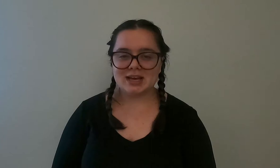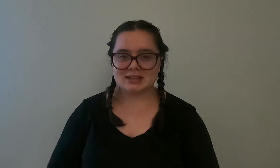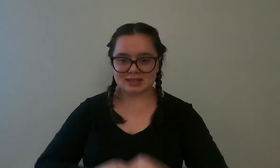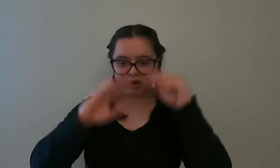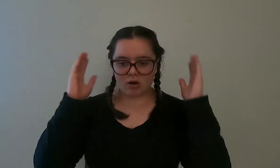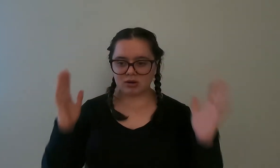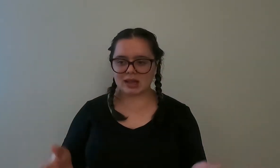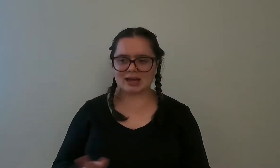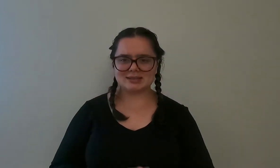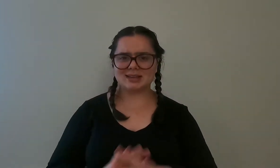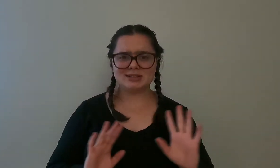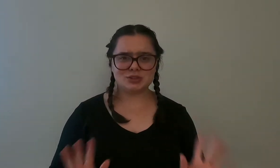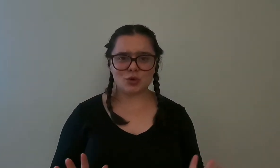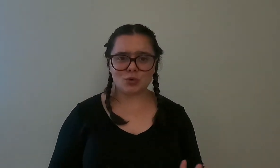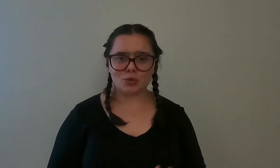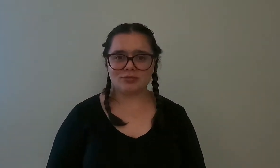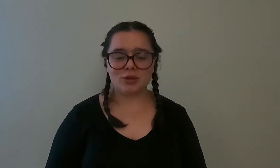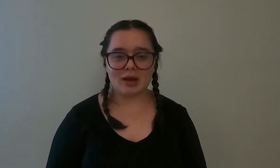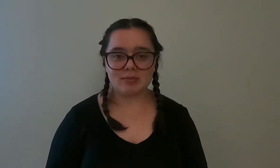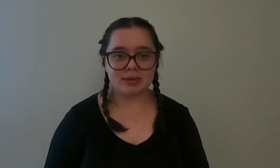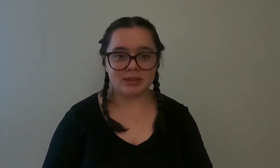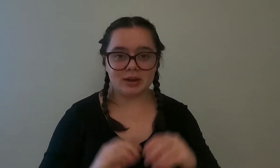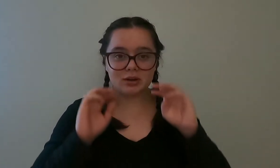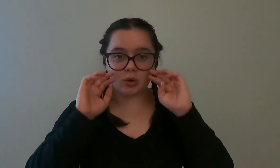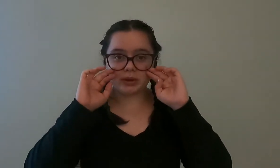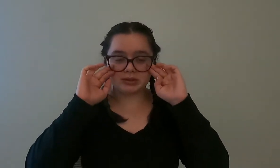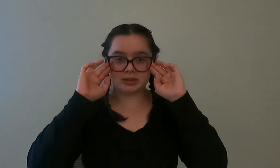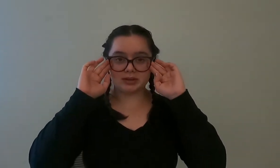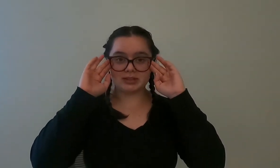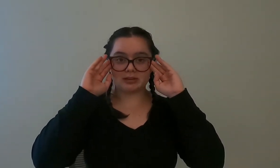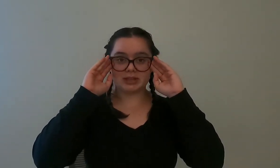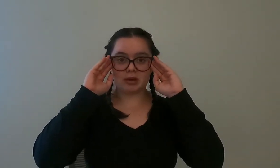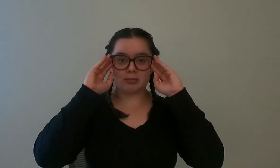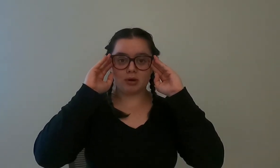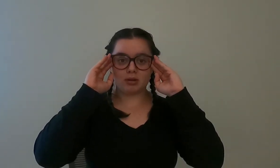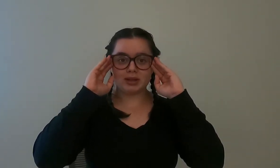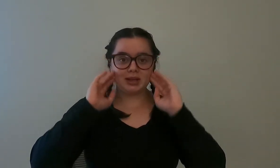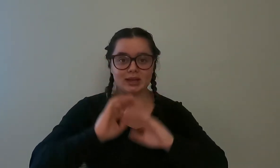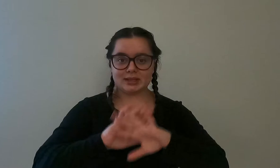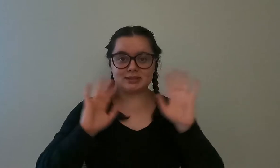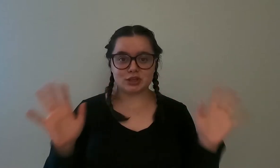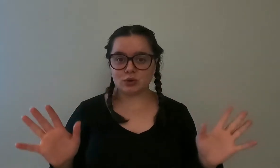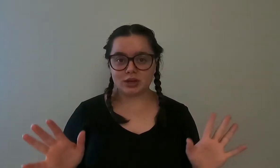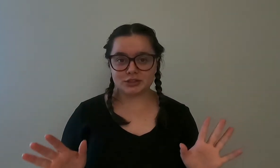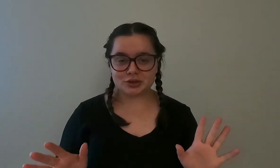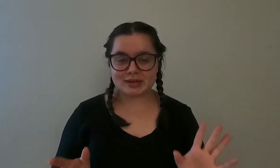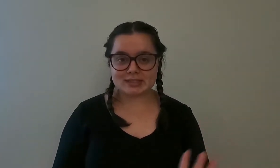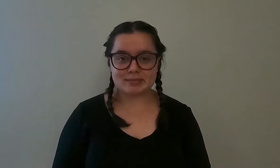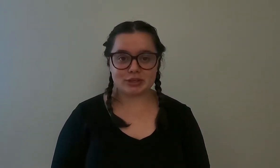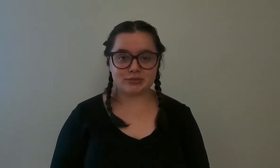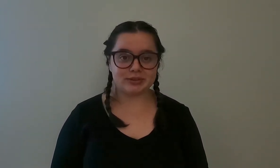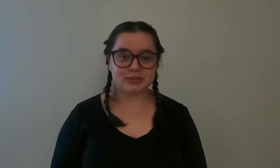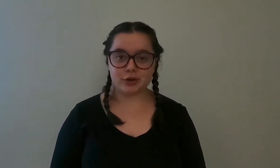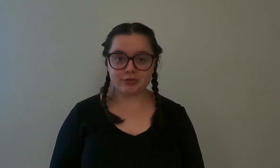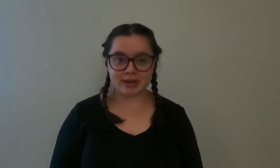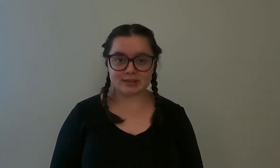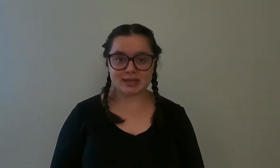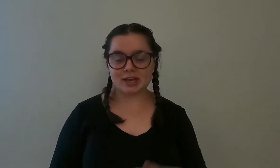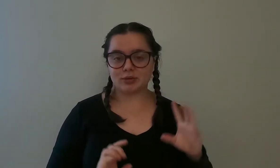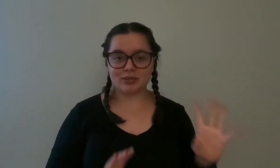that's all glass it is so cool if you haven't been there going to their downtown mall it's so luxurious it makes you feel so fancy and around